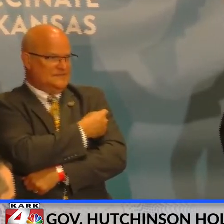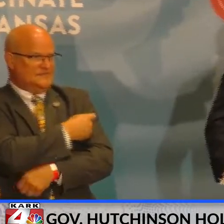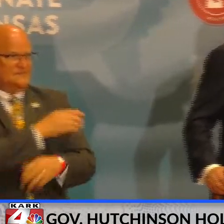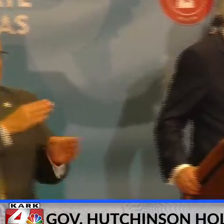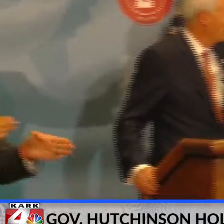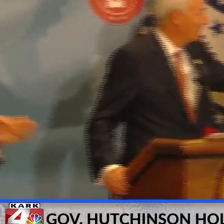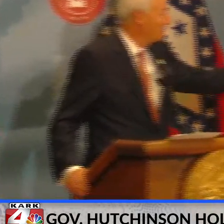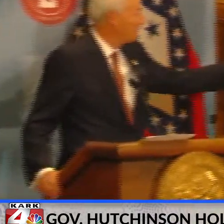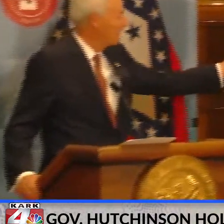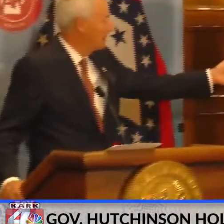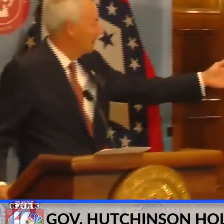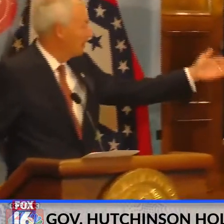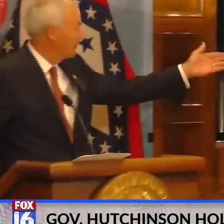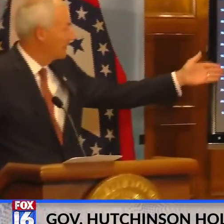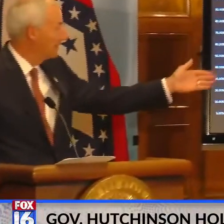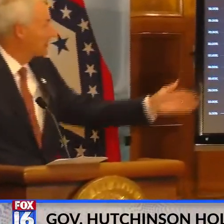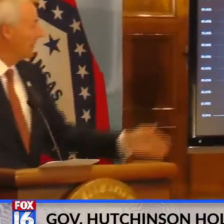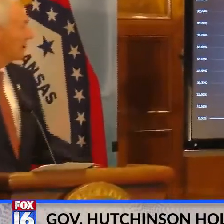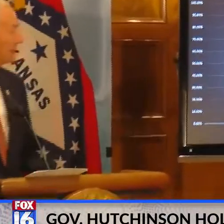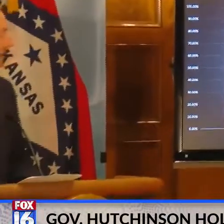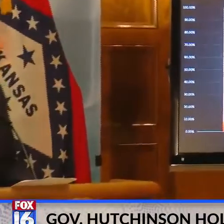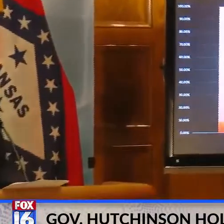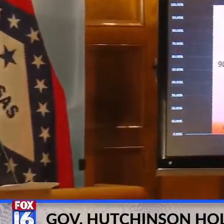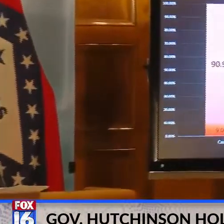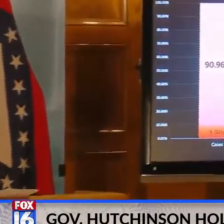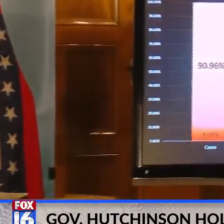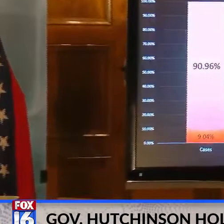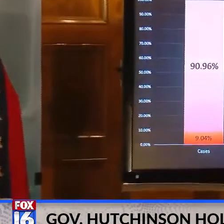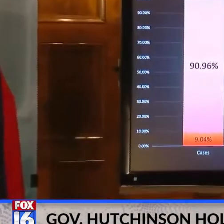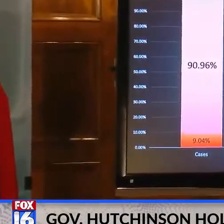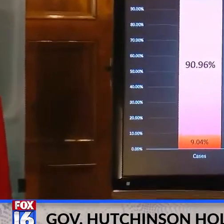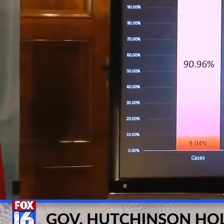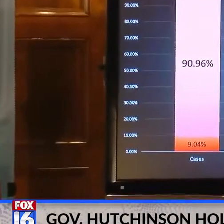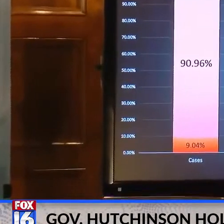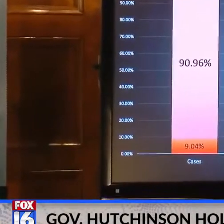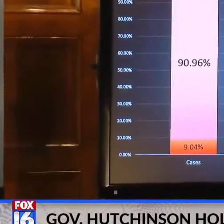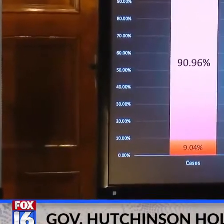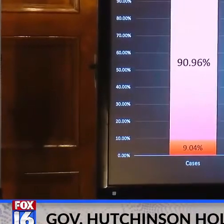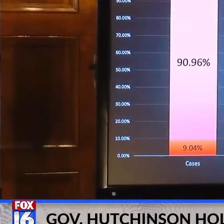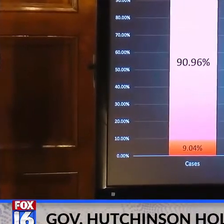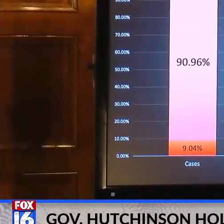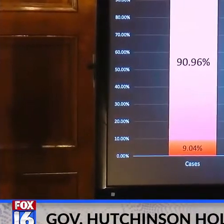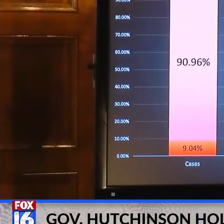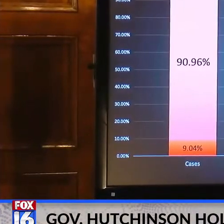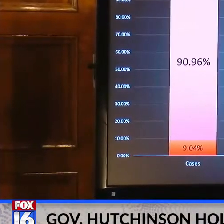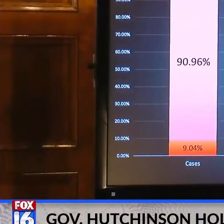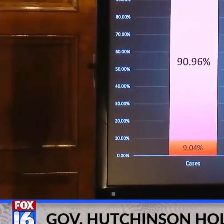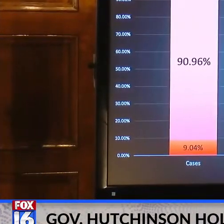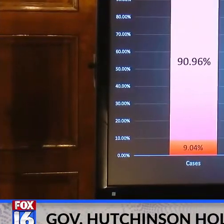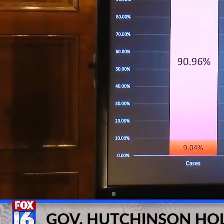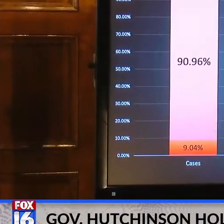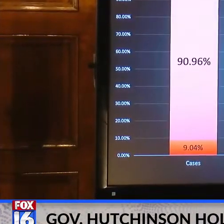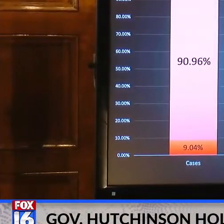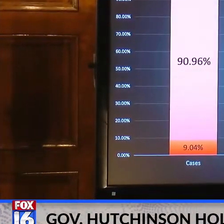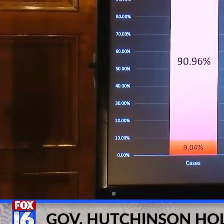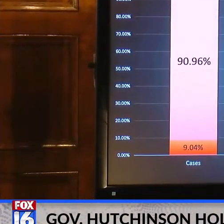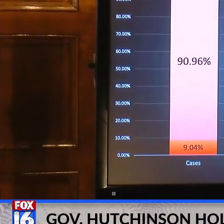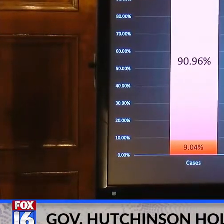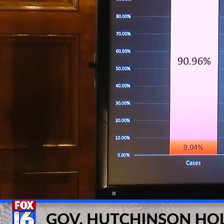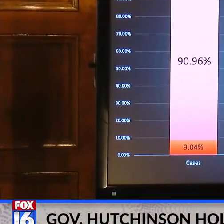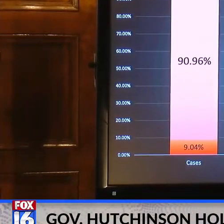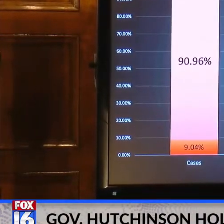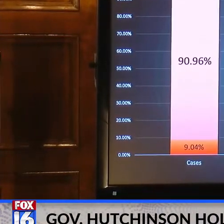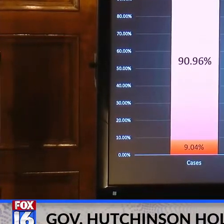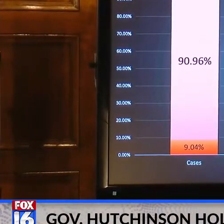finally, you can see on the deaf side that 91.46% of the deaths